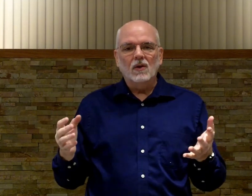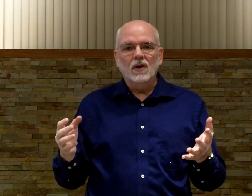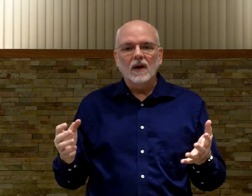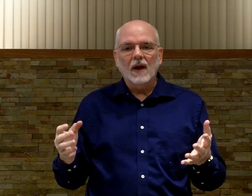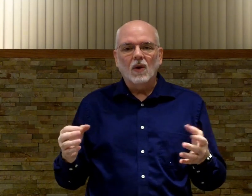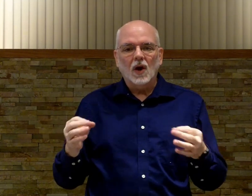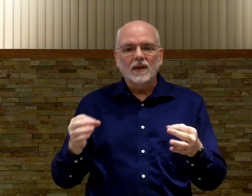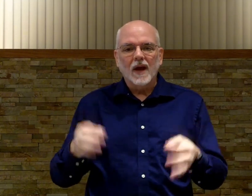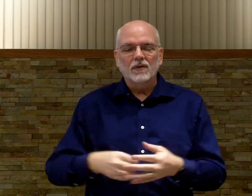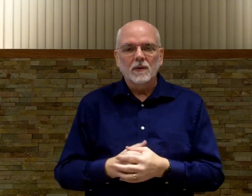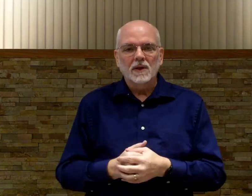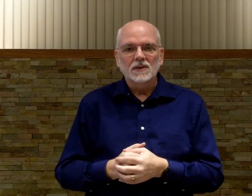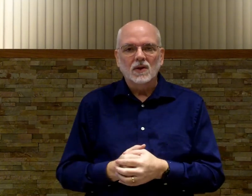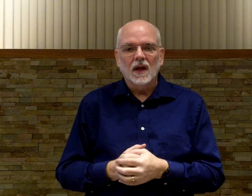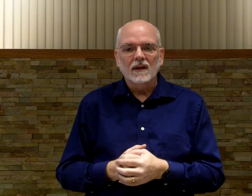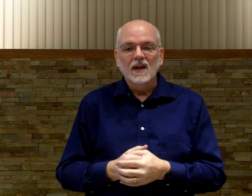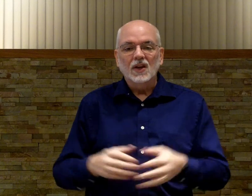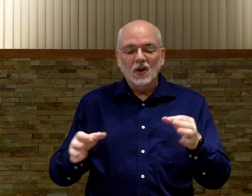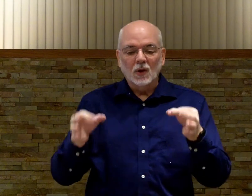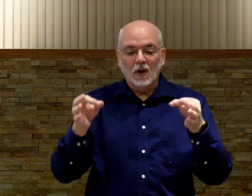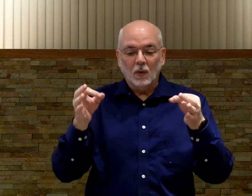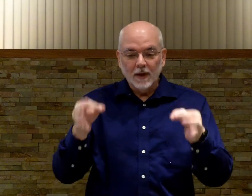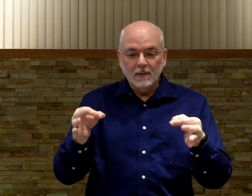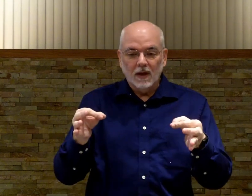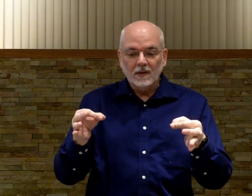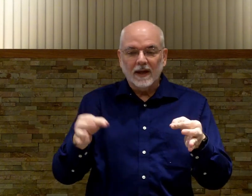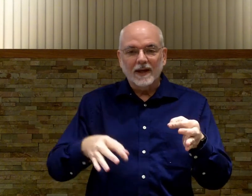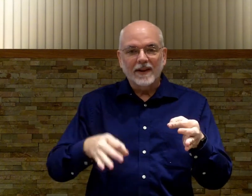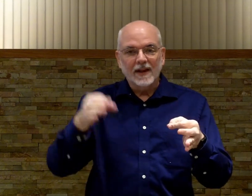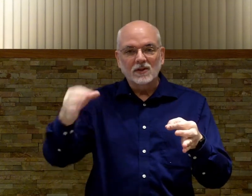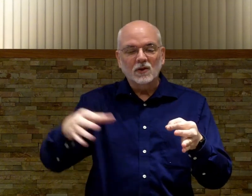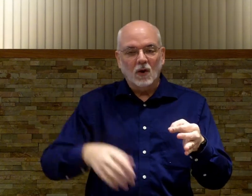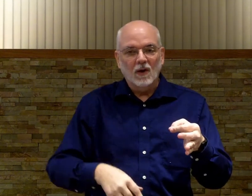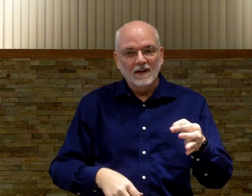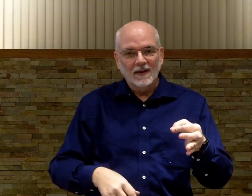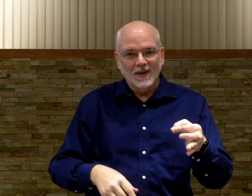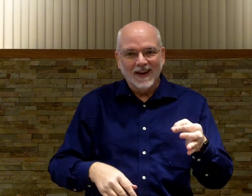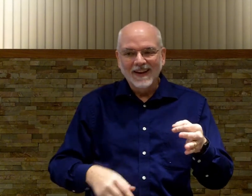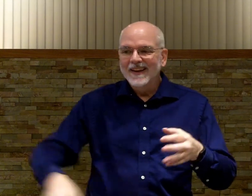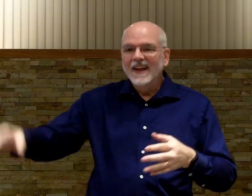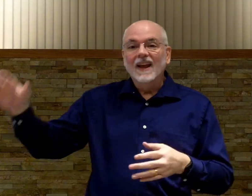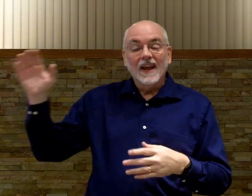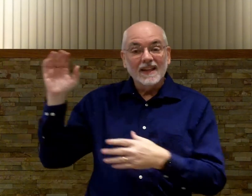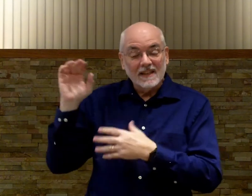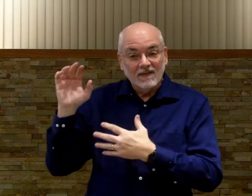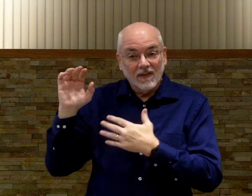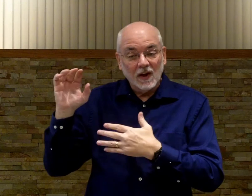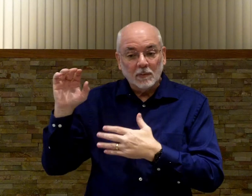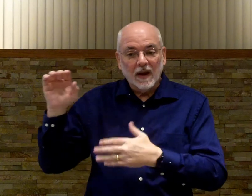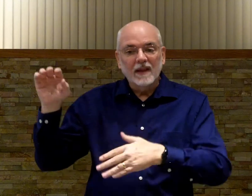don't learn how all the counterfeit bills look like. You learn what a real bill looks like and everything else looks wrong. Okay? In fingerspelling,